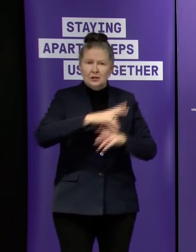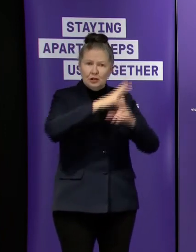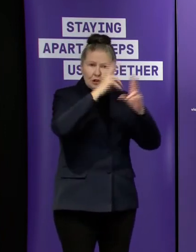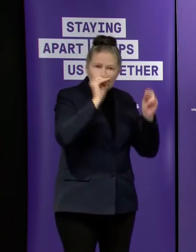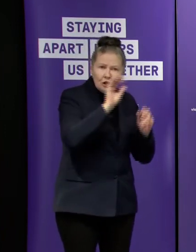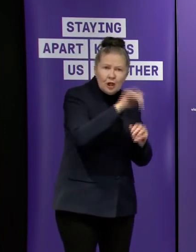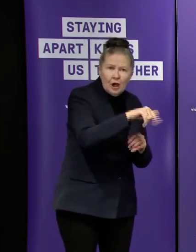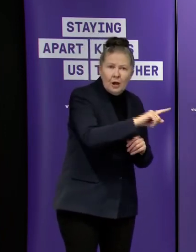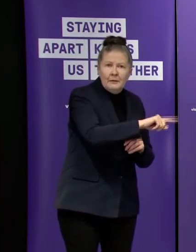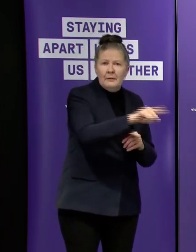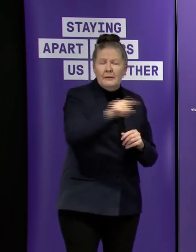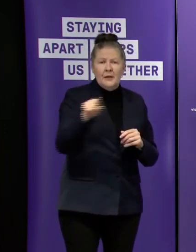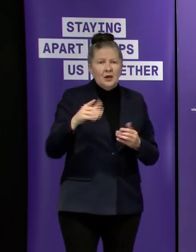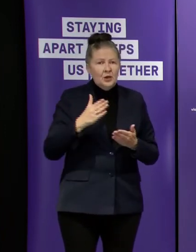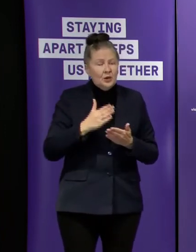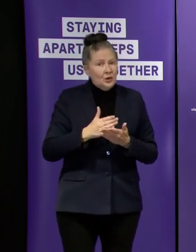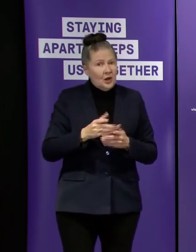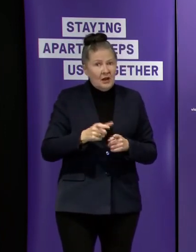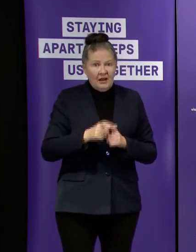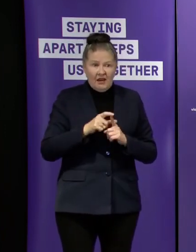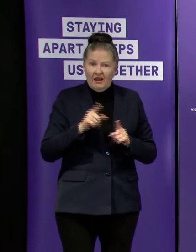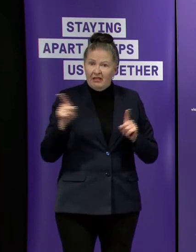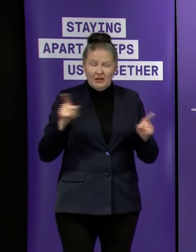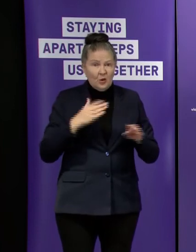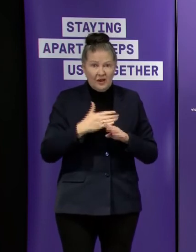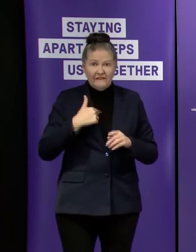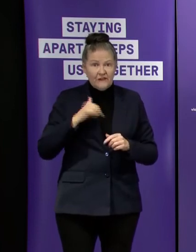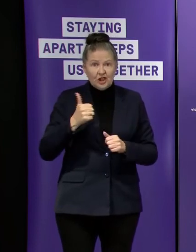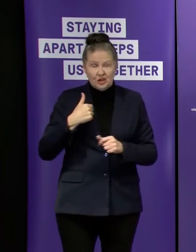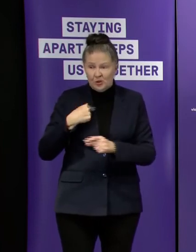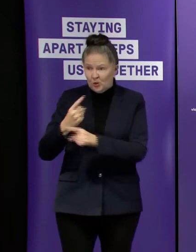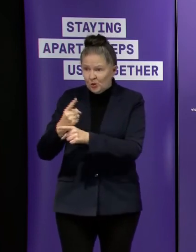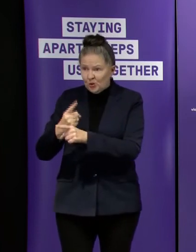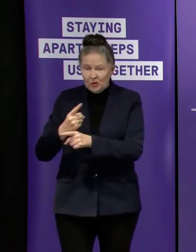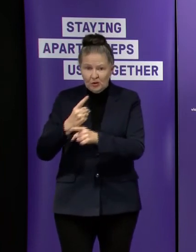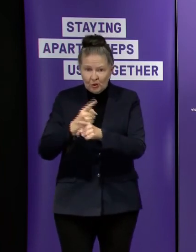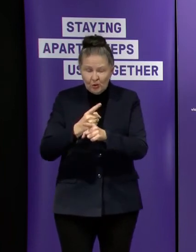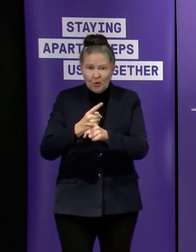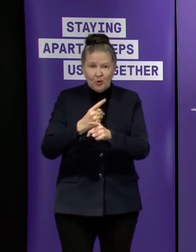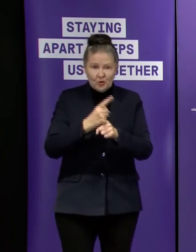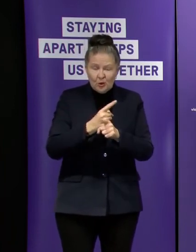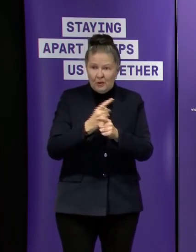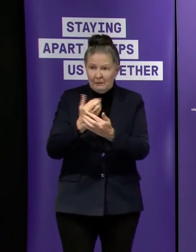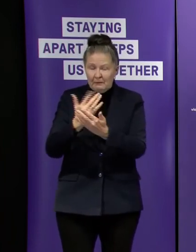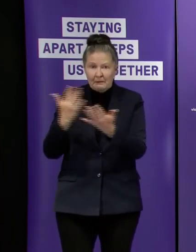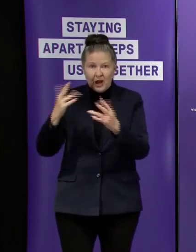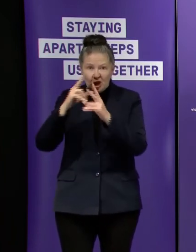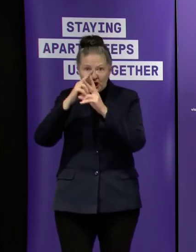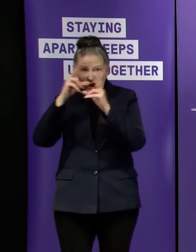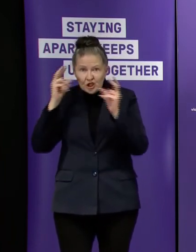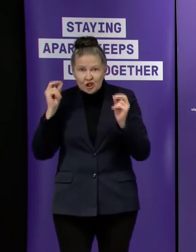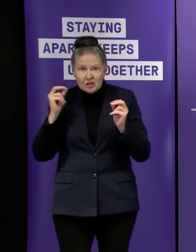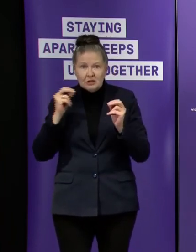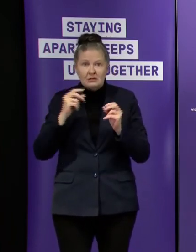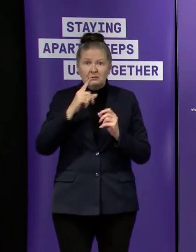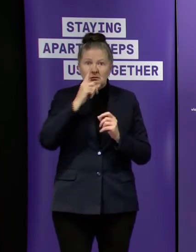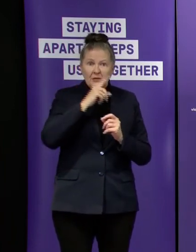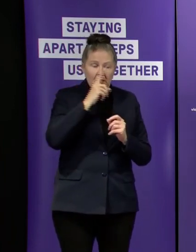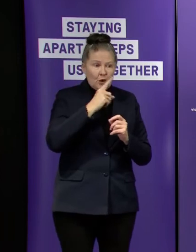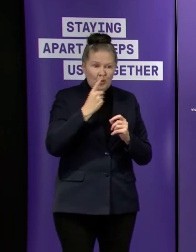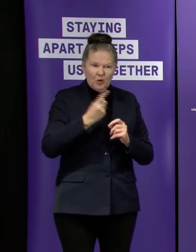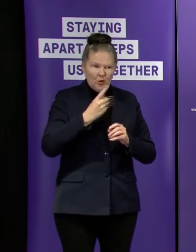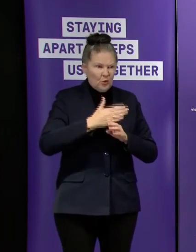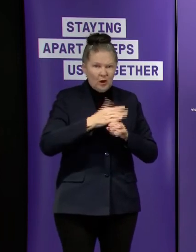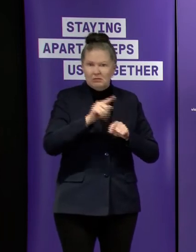it is you know having talked to a number of uh nurses and other healthcare workers in recent weeks